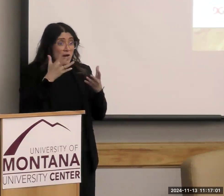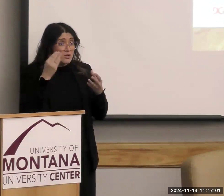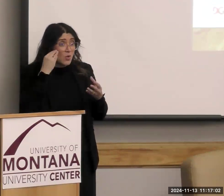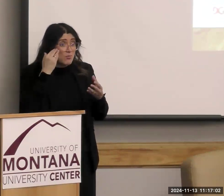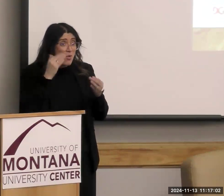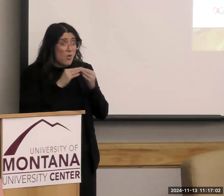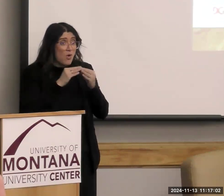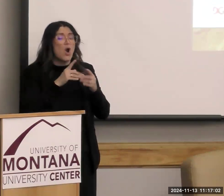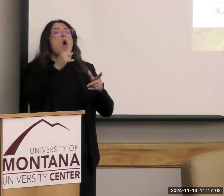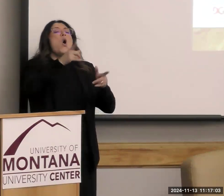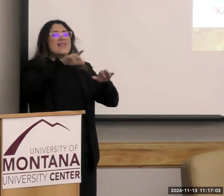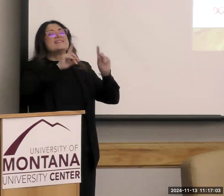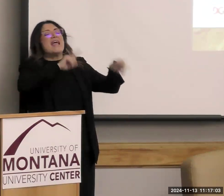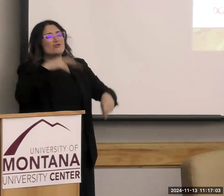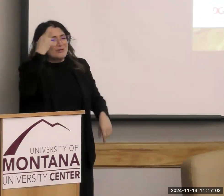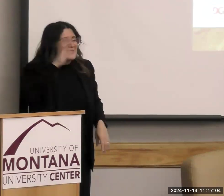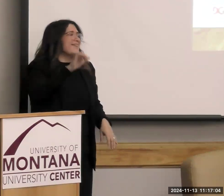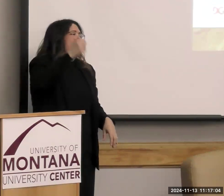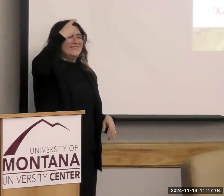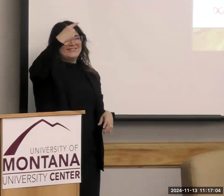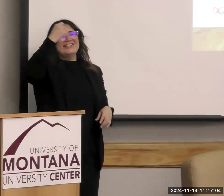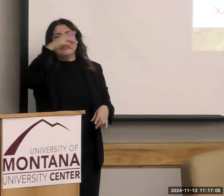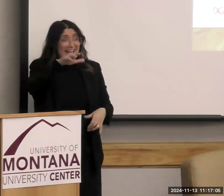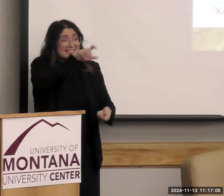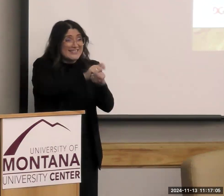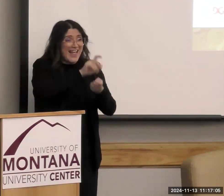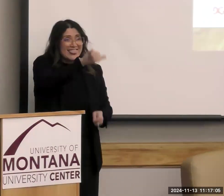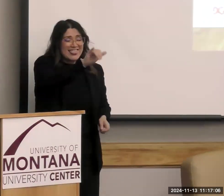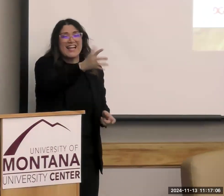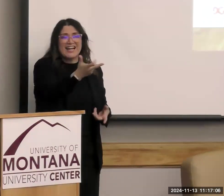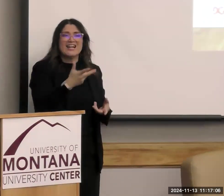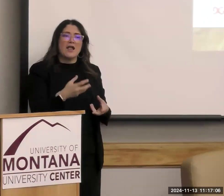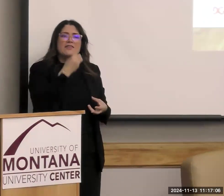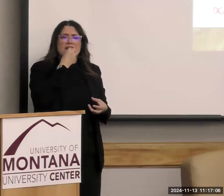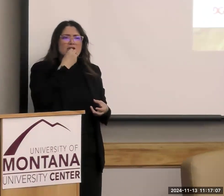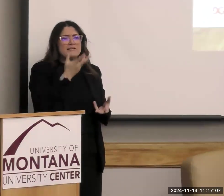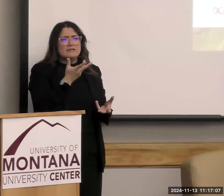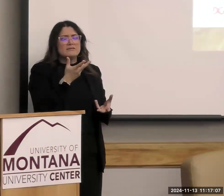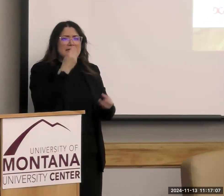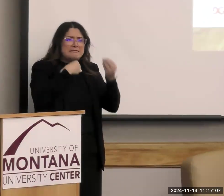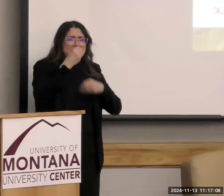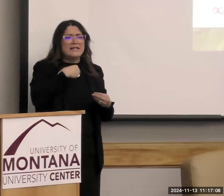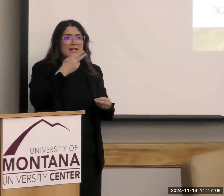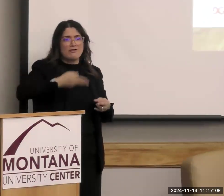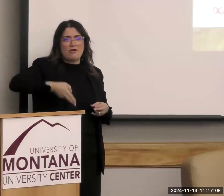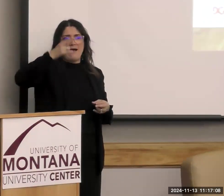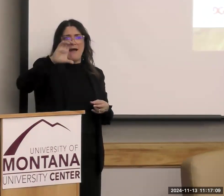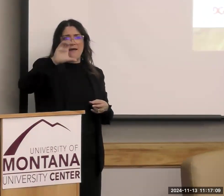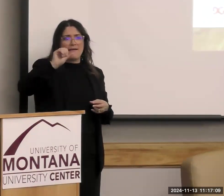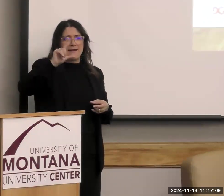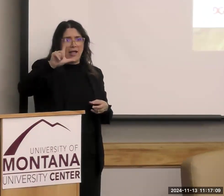junk food? Oh, yeah, that's the reason. Exactly, exactly. They're eating foods that are high in calories and low in nutrition,